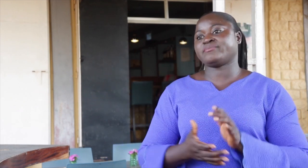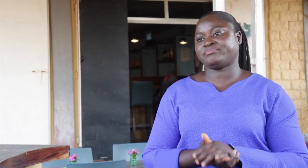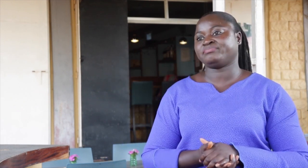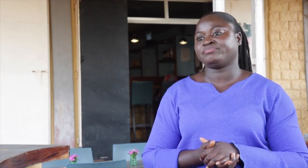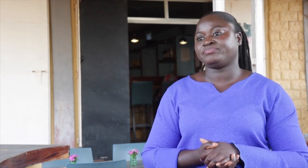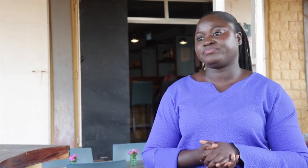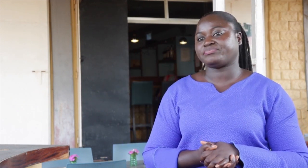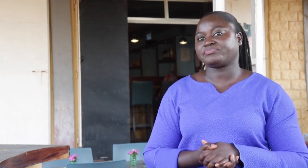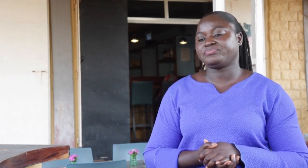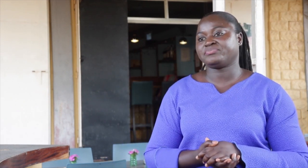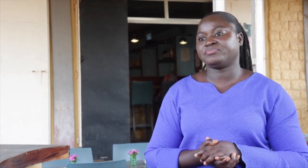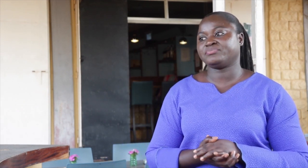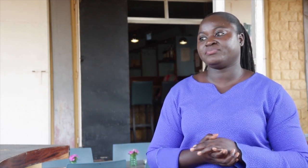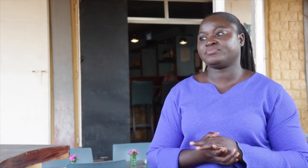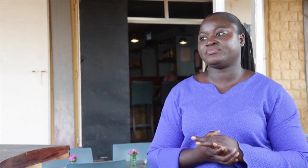So this is also bringing a big change in the deaf community.